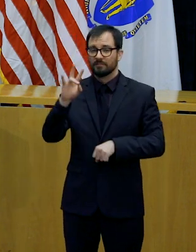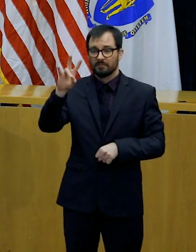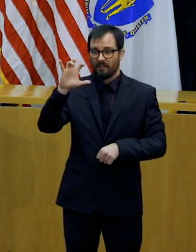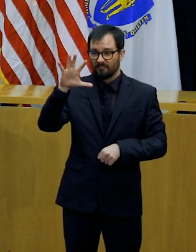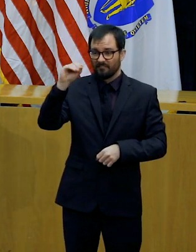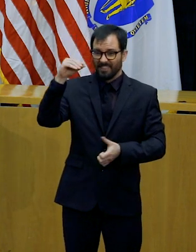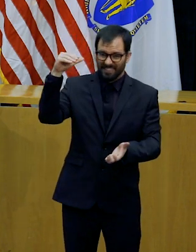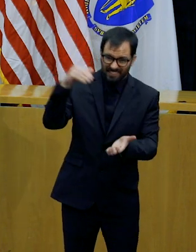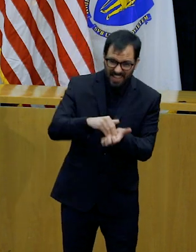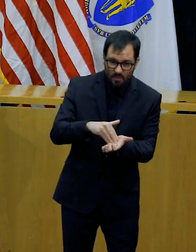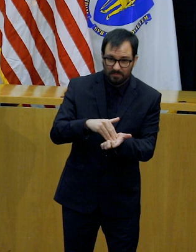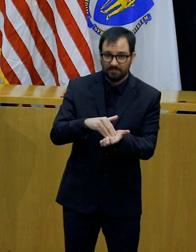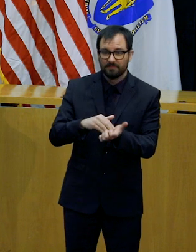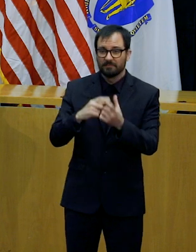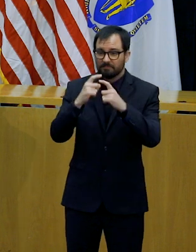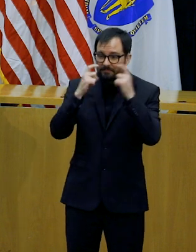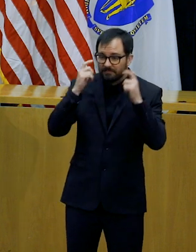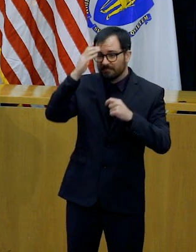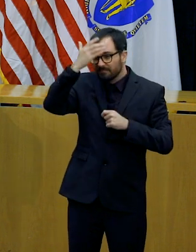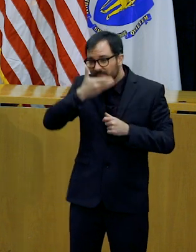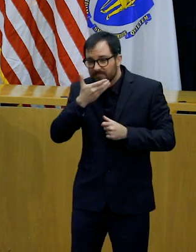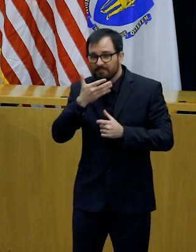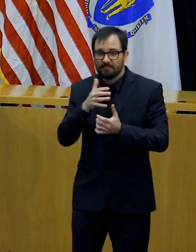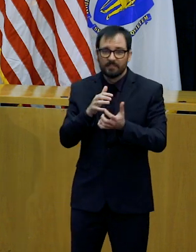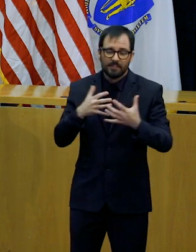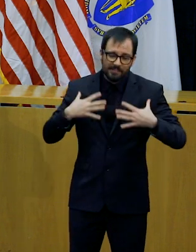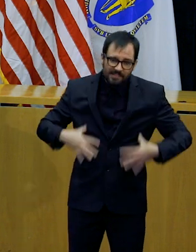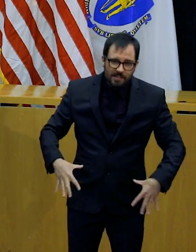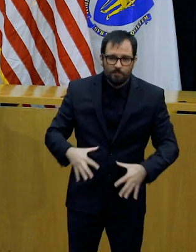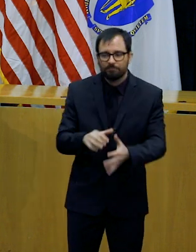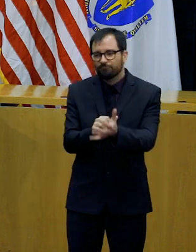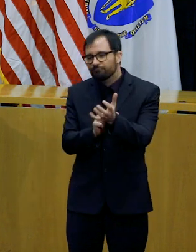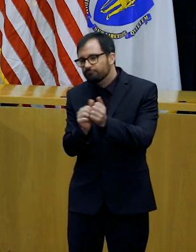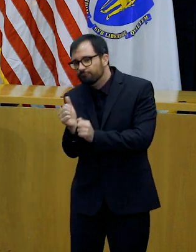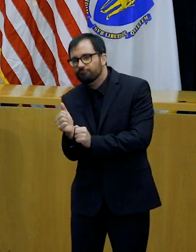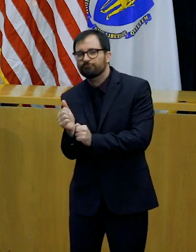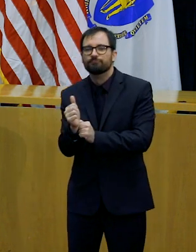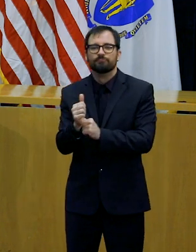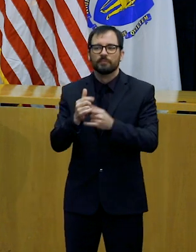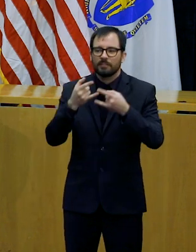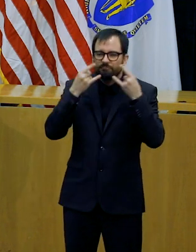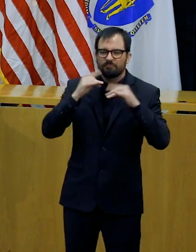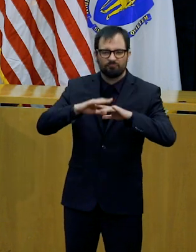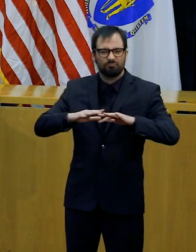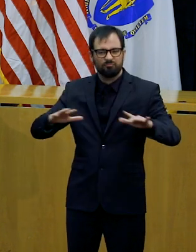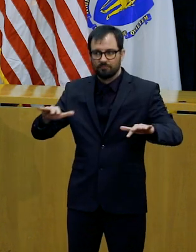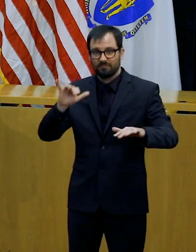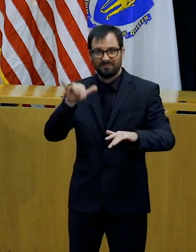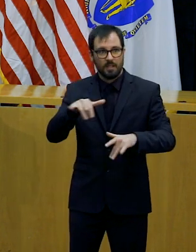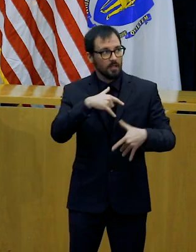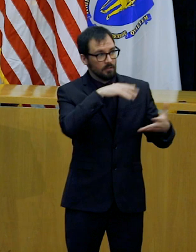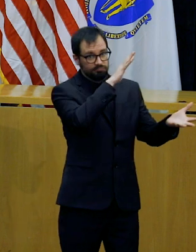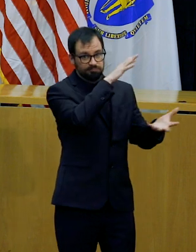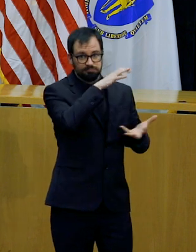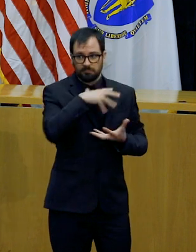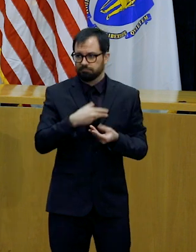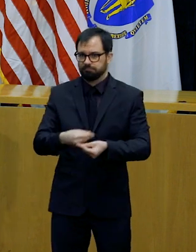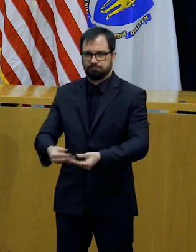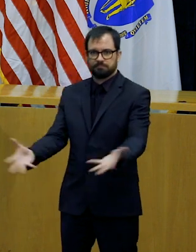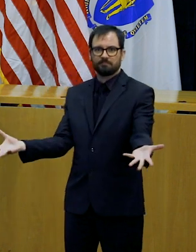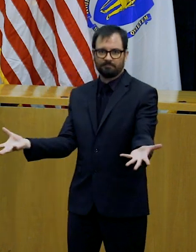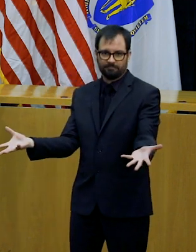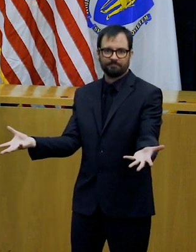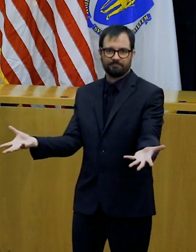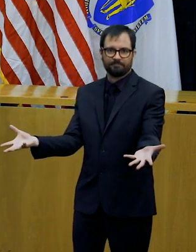masks, face shields, gowns and pairs of gloves have been delivered, um, have been delivered to DPH and are